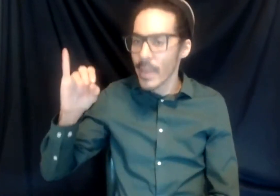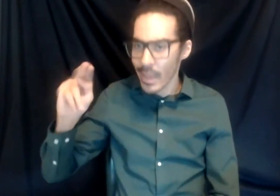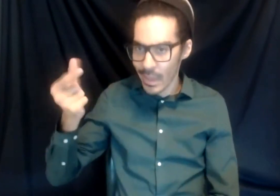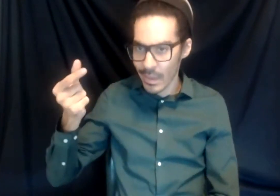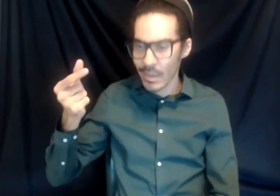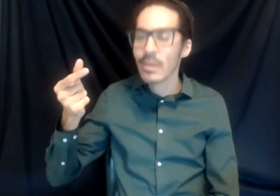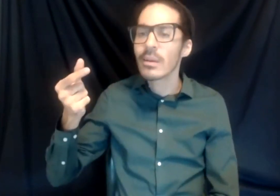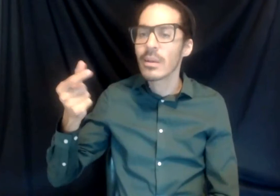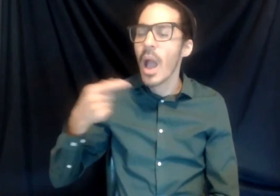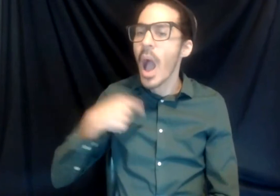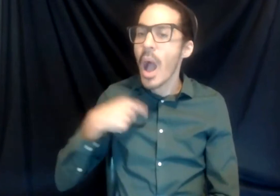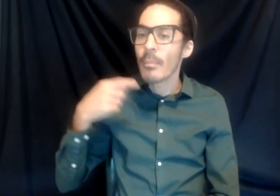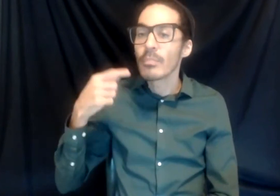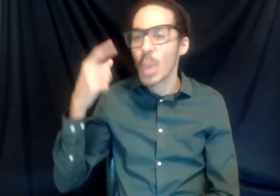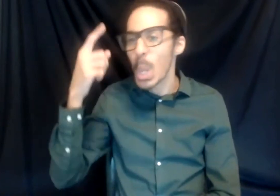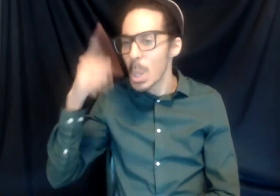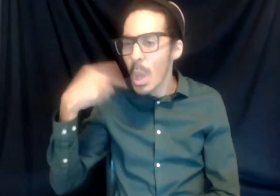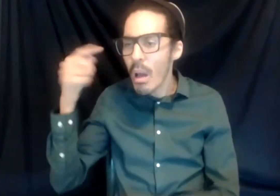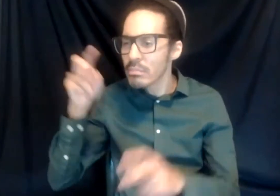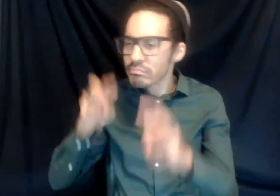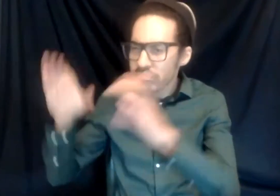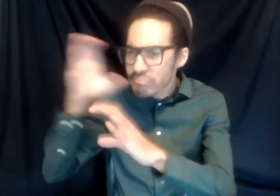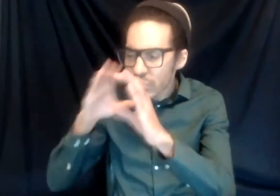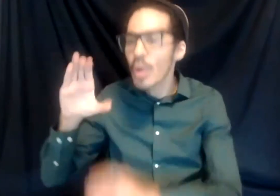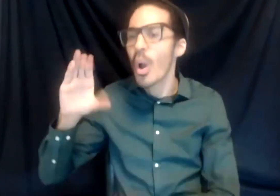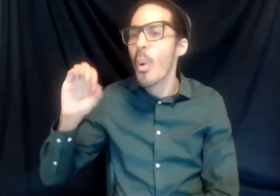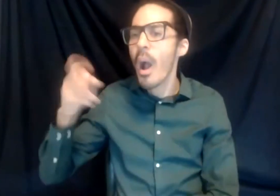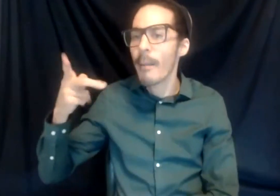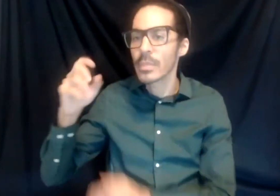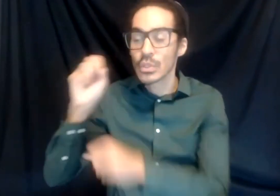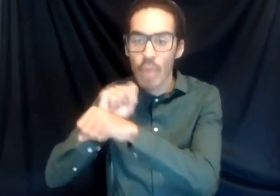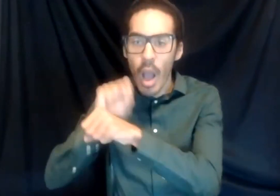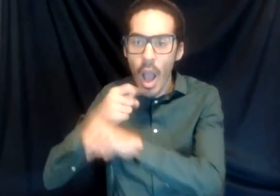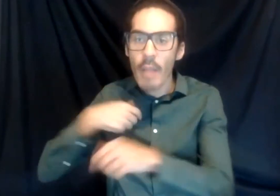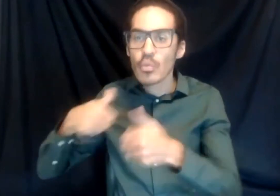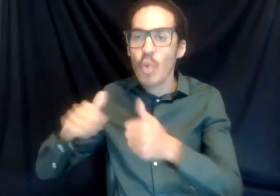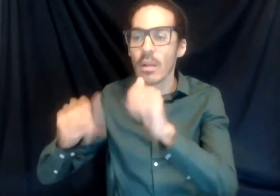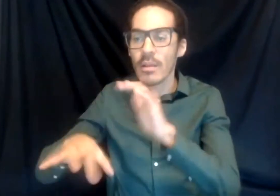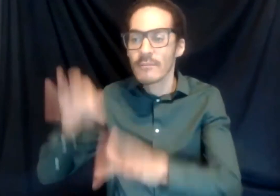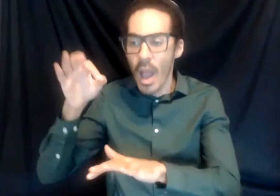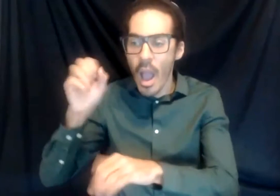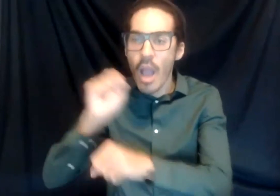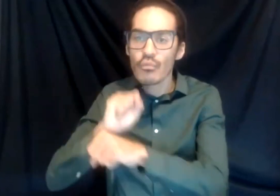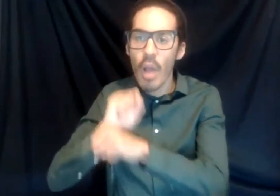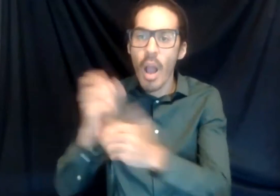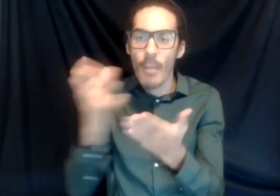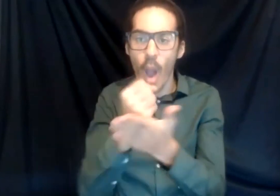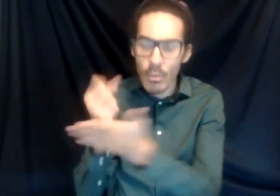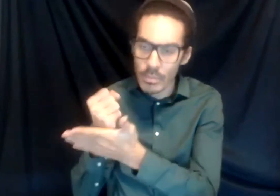co-op jobs, I've been trying to identify job opportunities that will take me to different parts of the